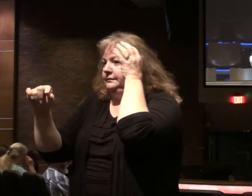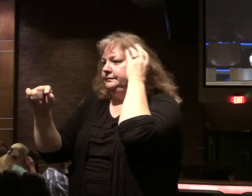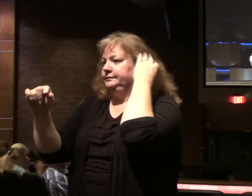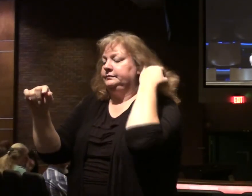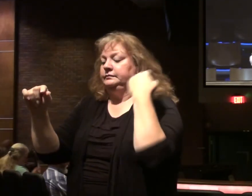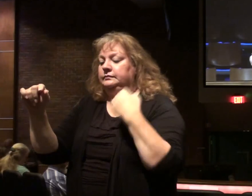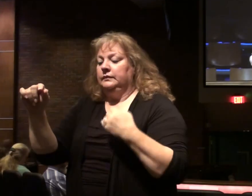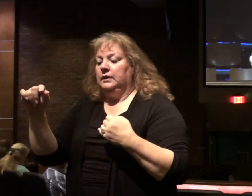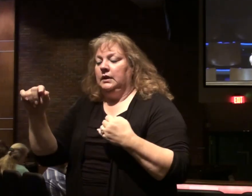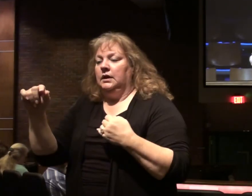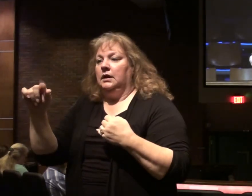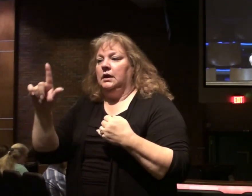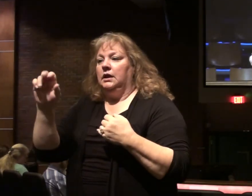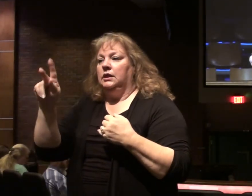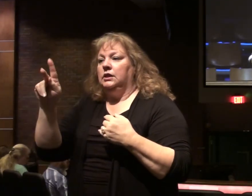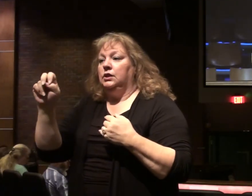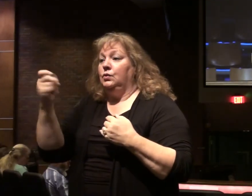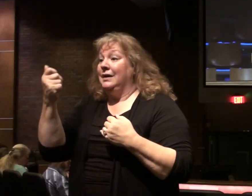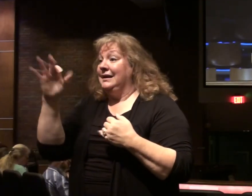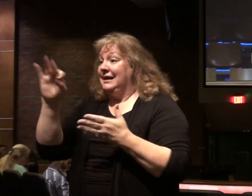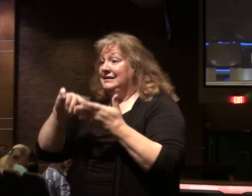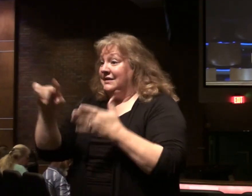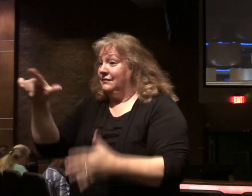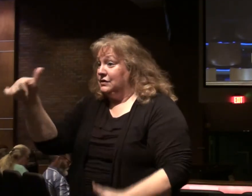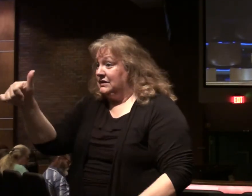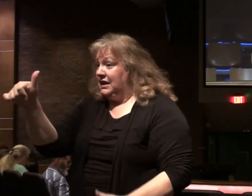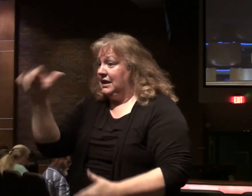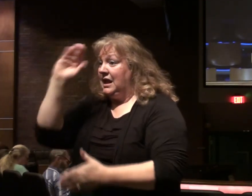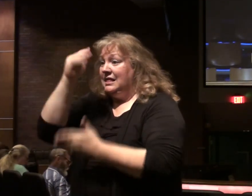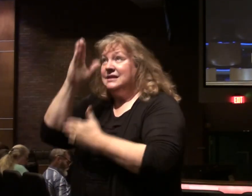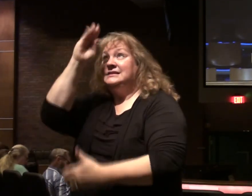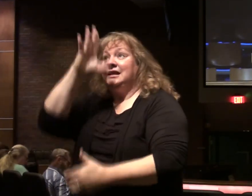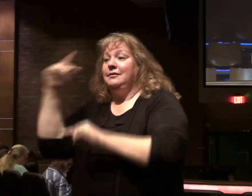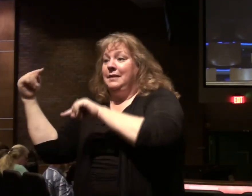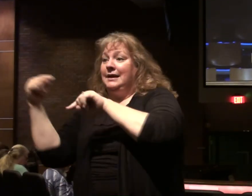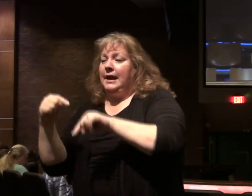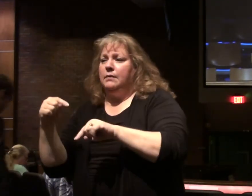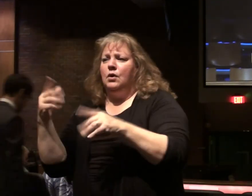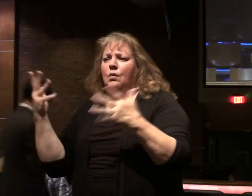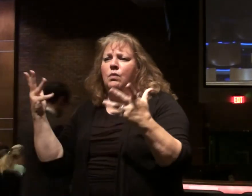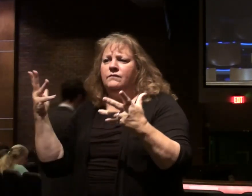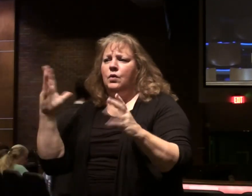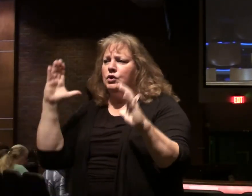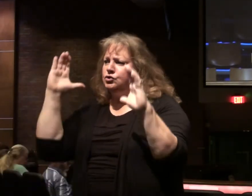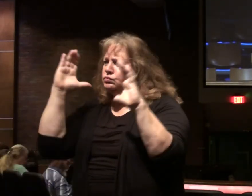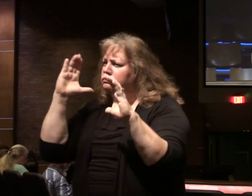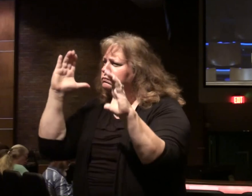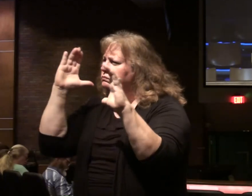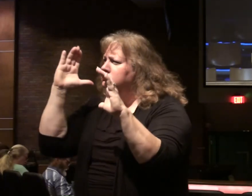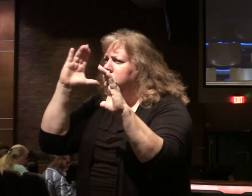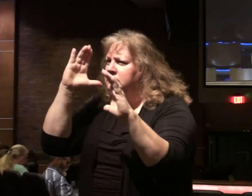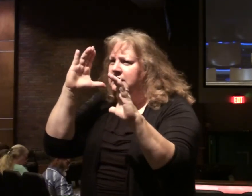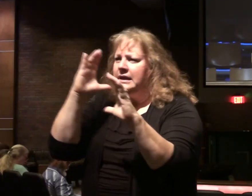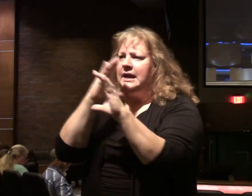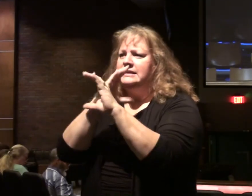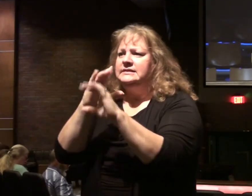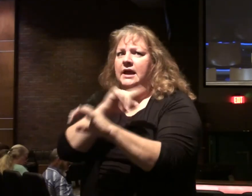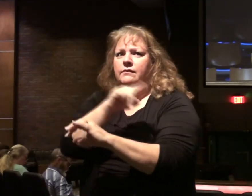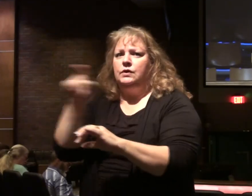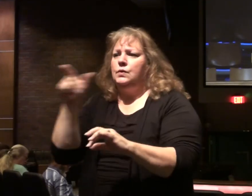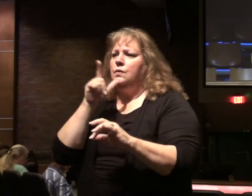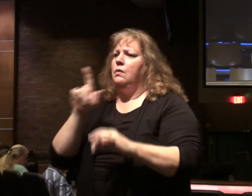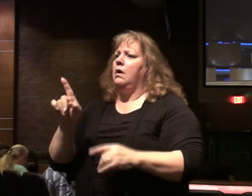about that maybe. But in Luke 19.10, the Son of Man has come to seek and to save that which is lost.